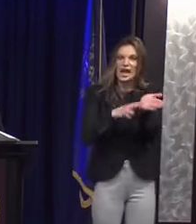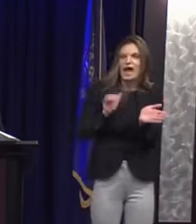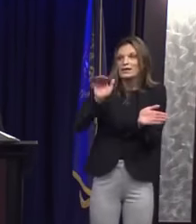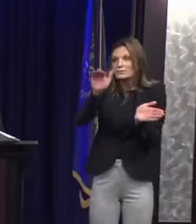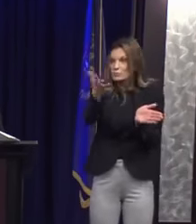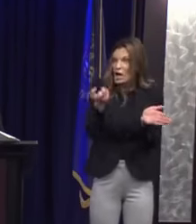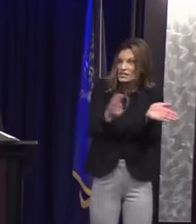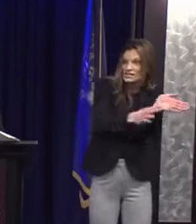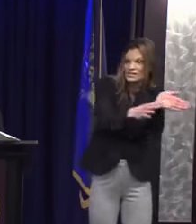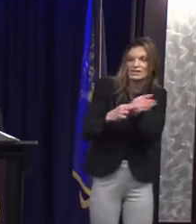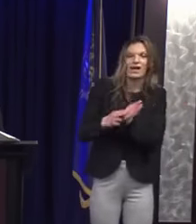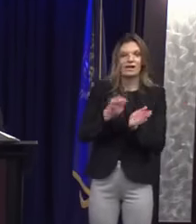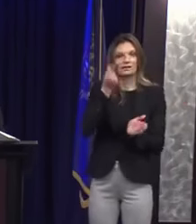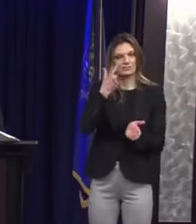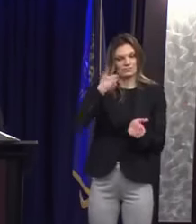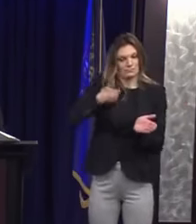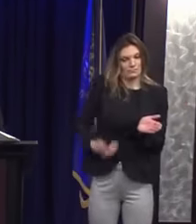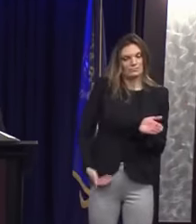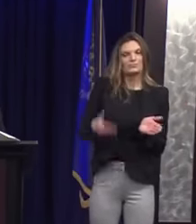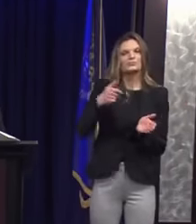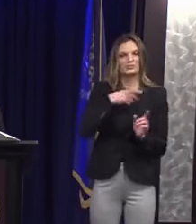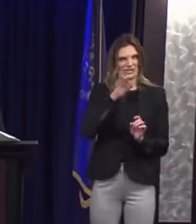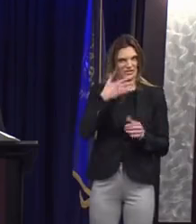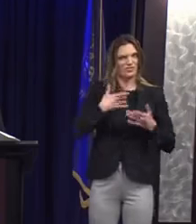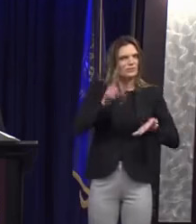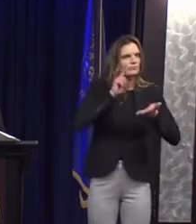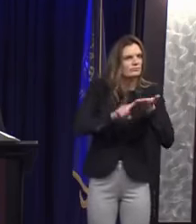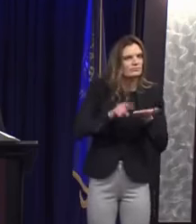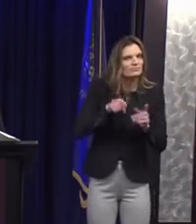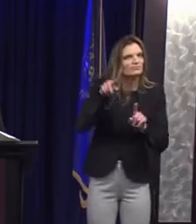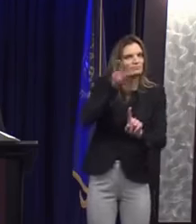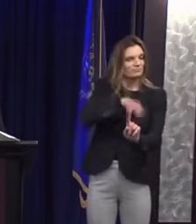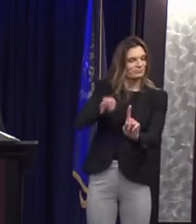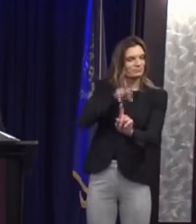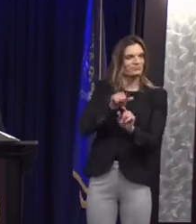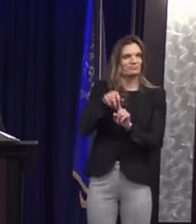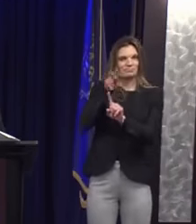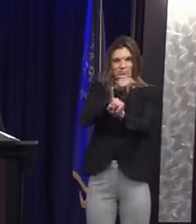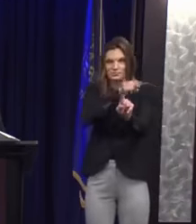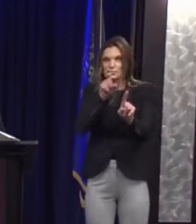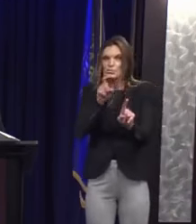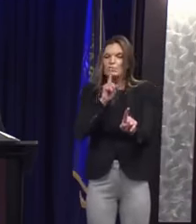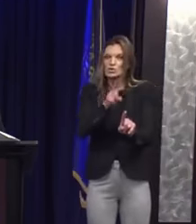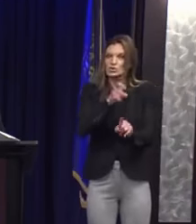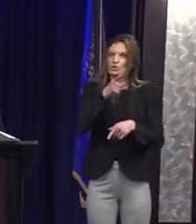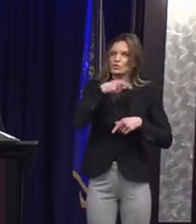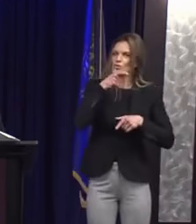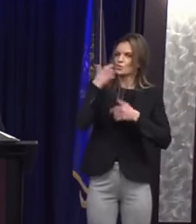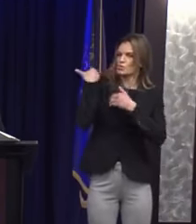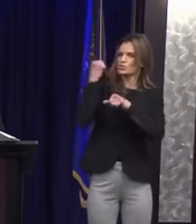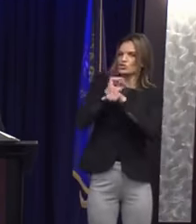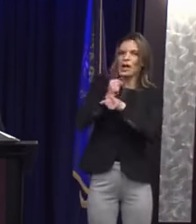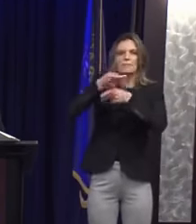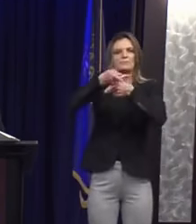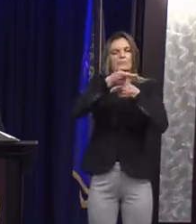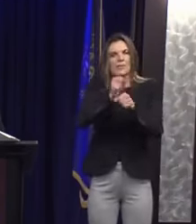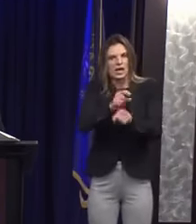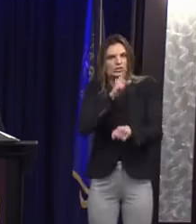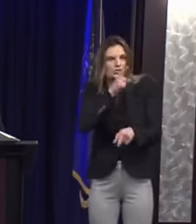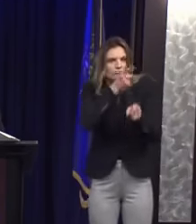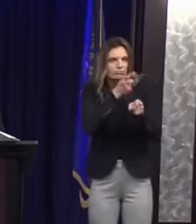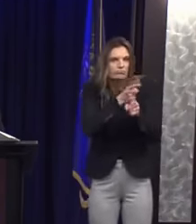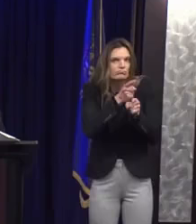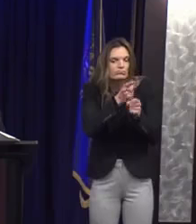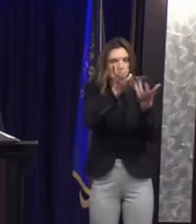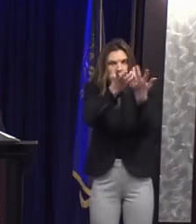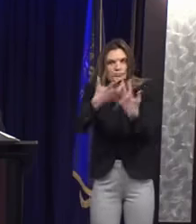training by persons who recruited and were supposed to supervise paid circulators. However,